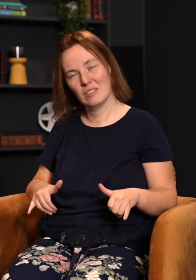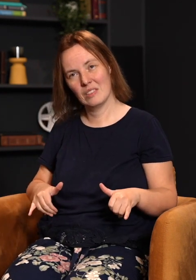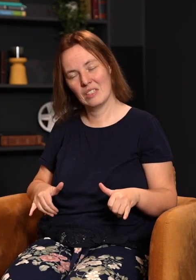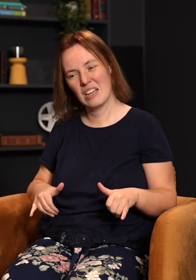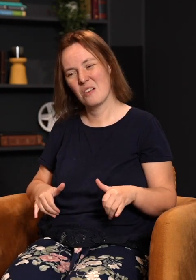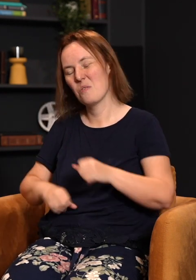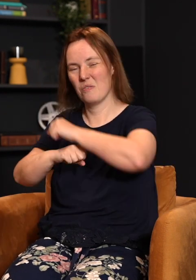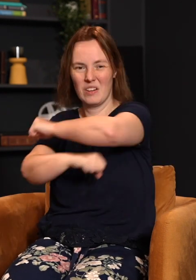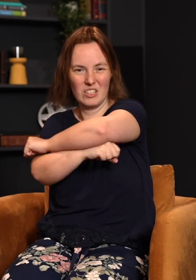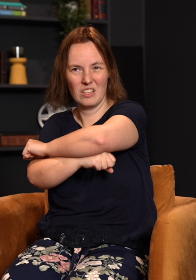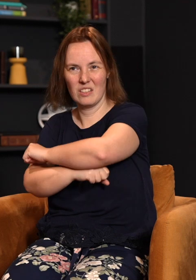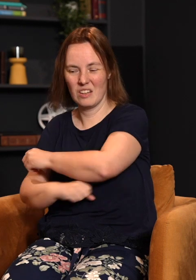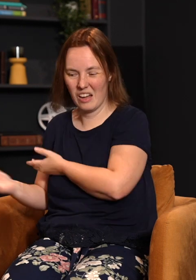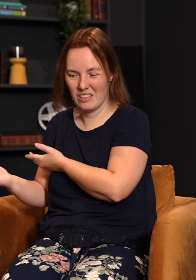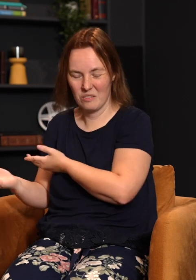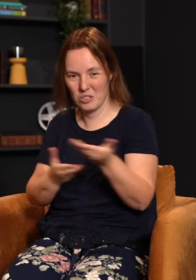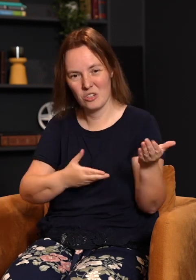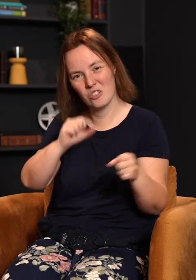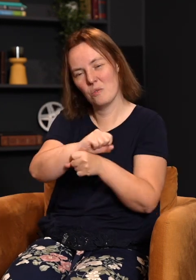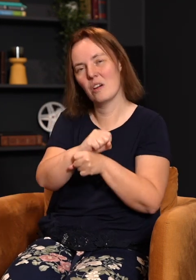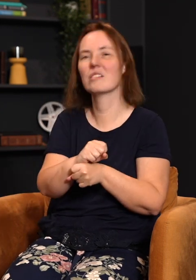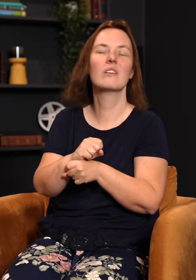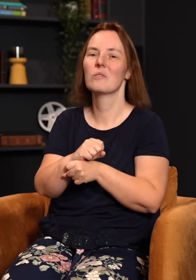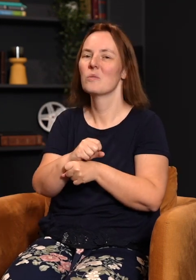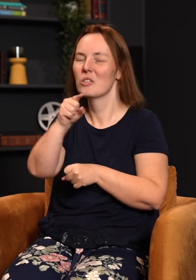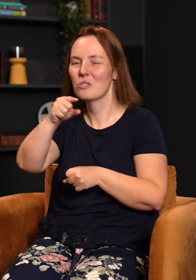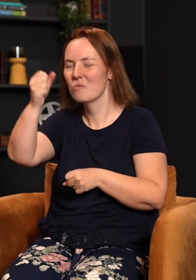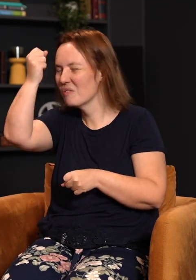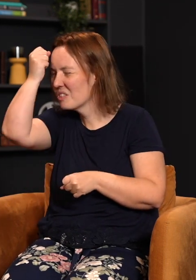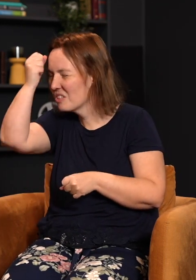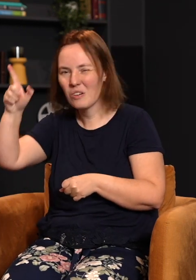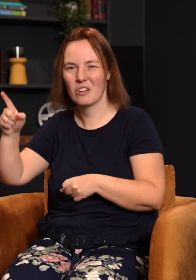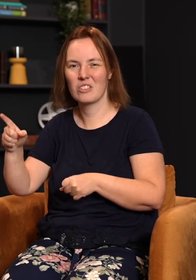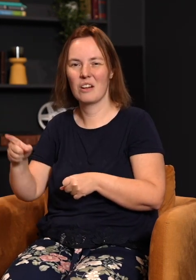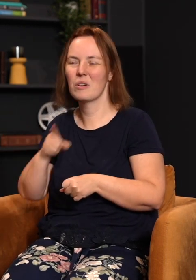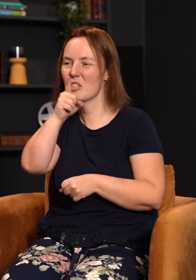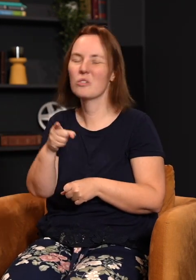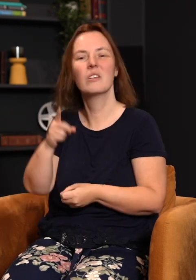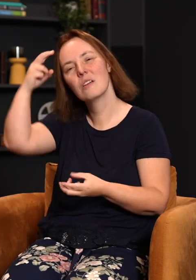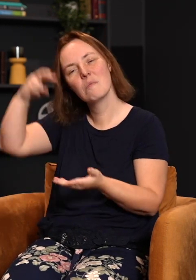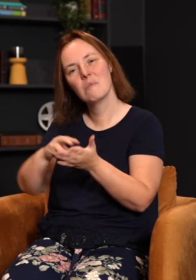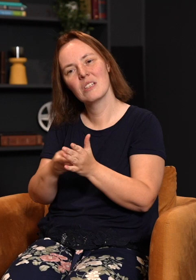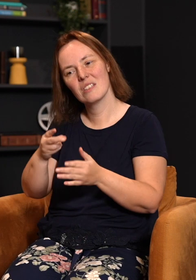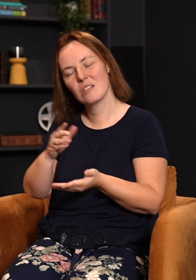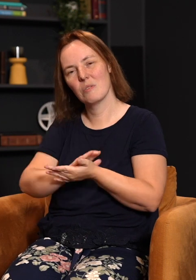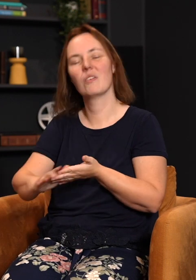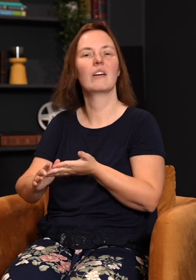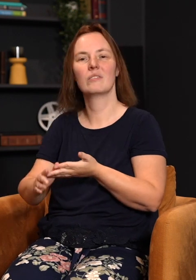system which fundamentally goes back to works. When you don't understand what it really means to be forgiven of your sin, when you don't understand the